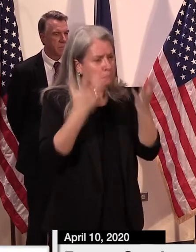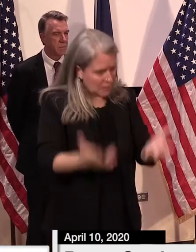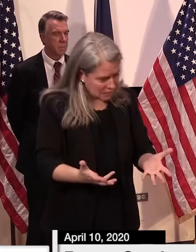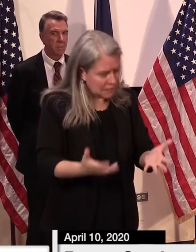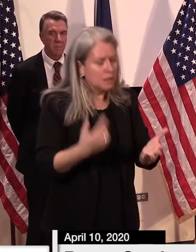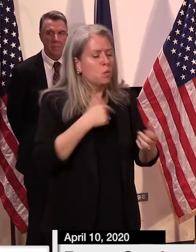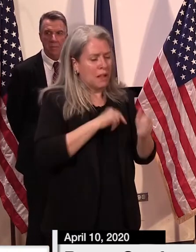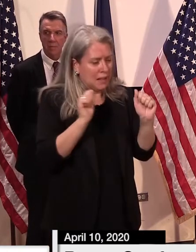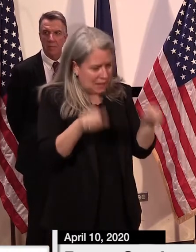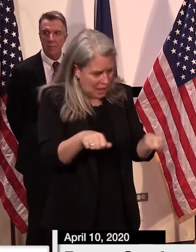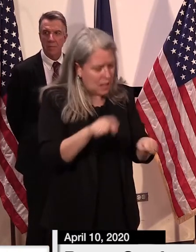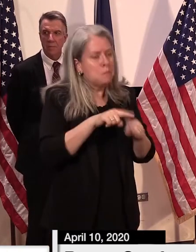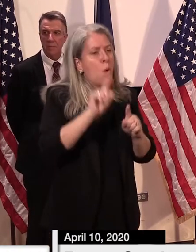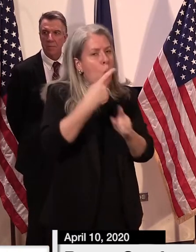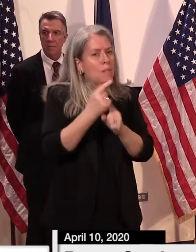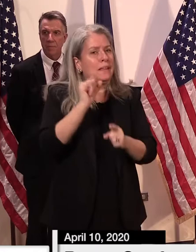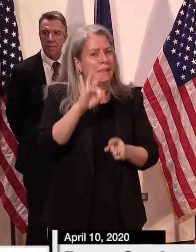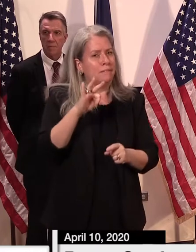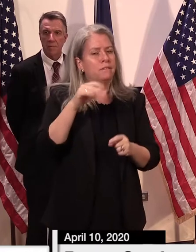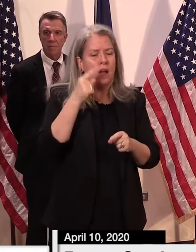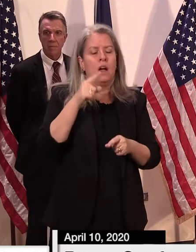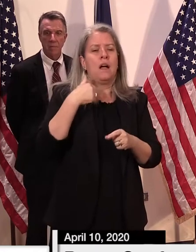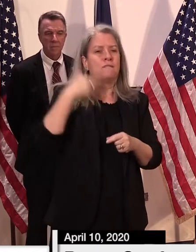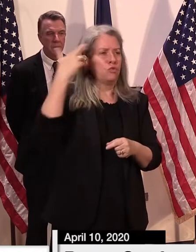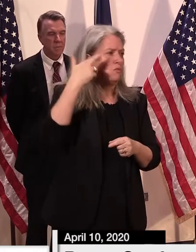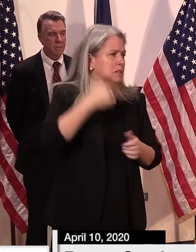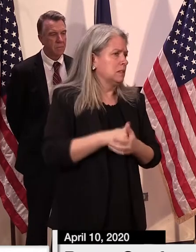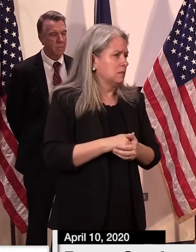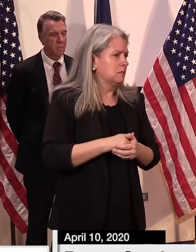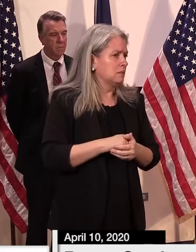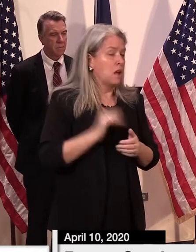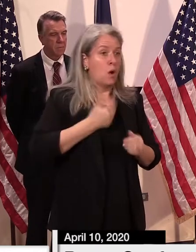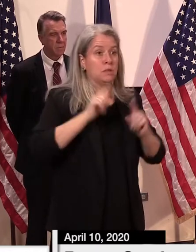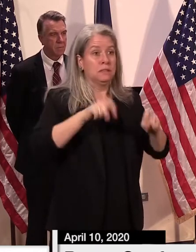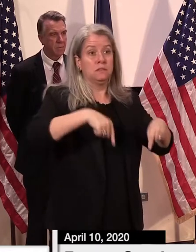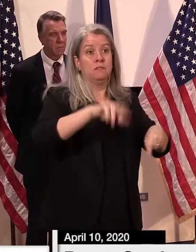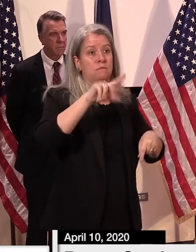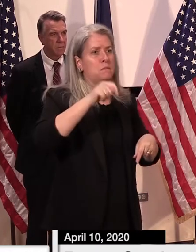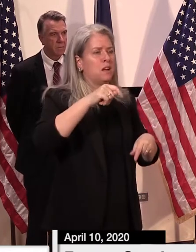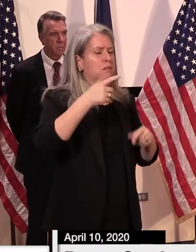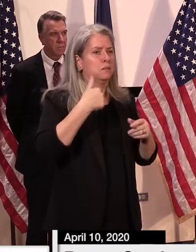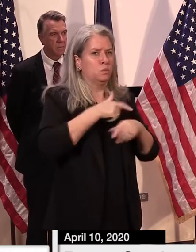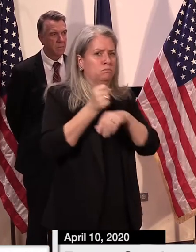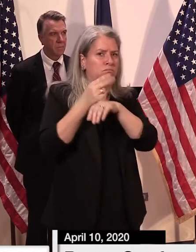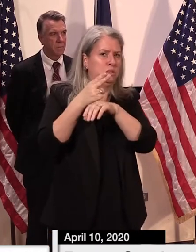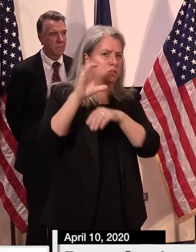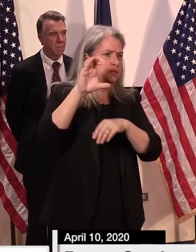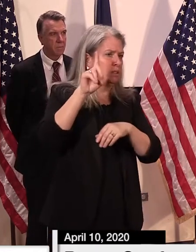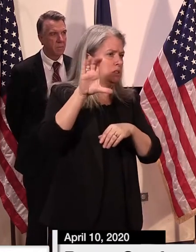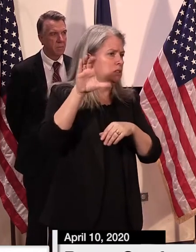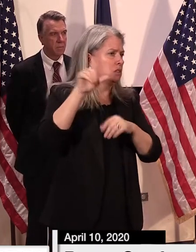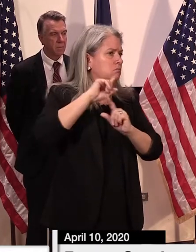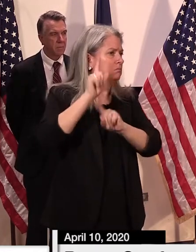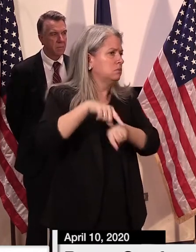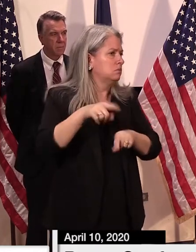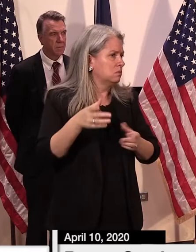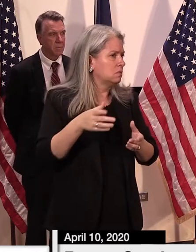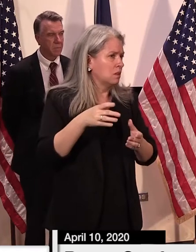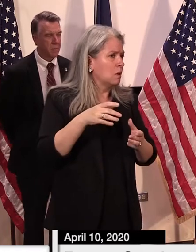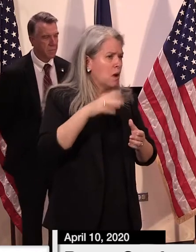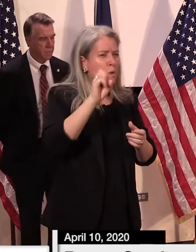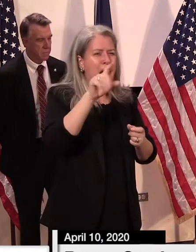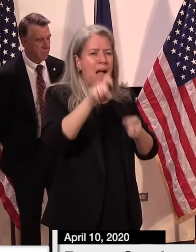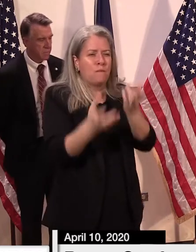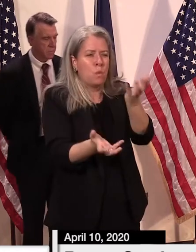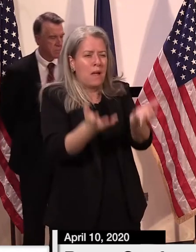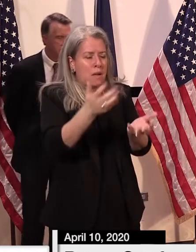recommend, including the CDC. But at the same time, we don't have an unlimited supply. So we